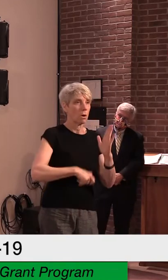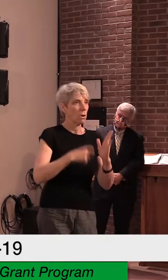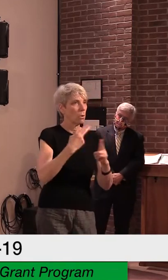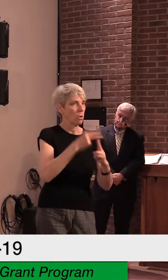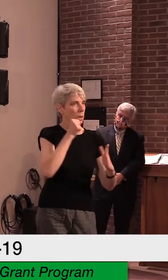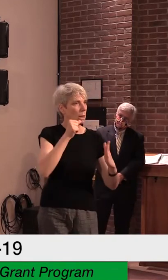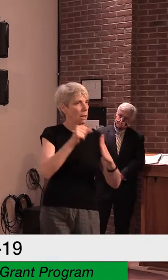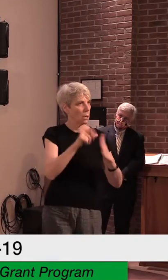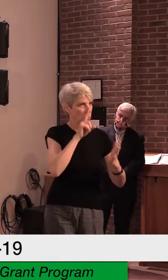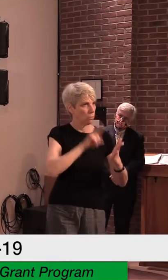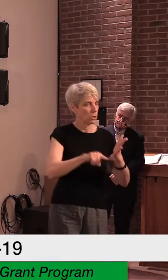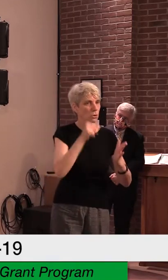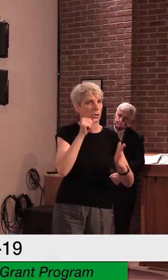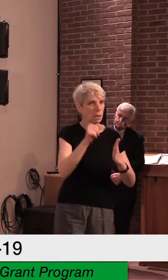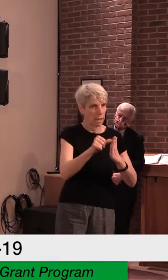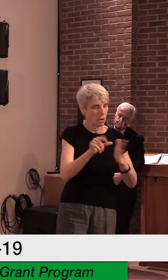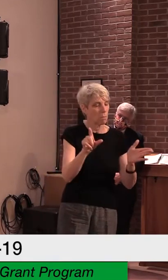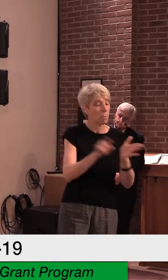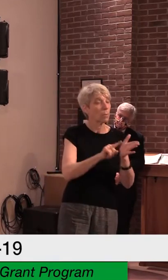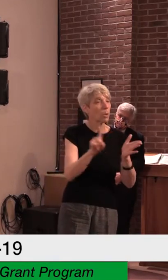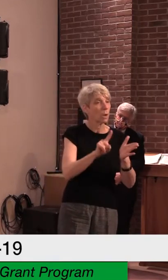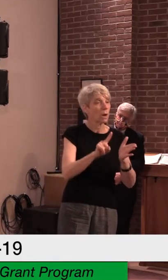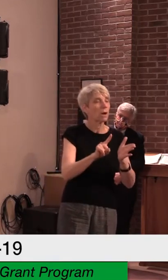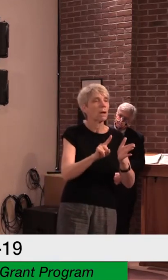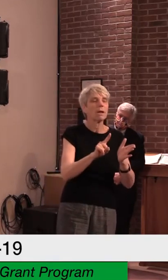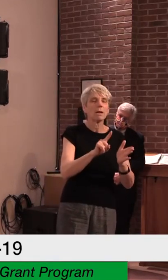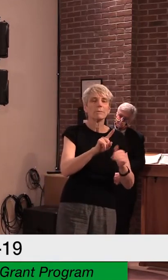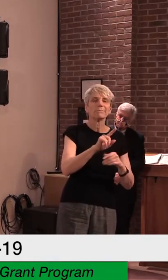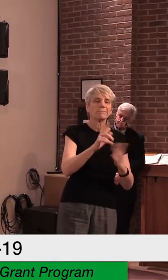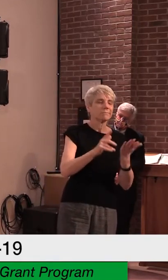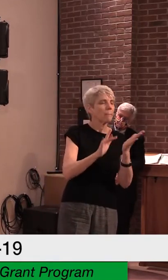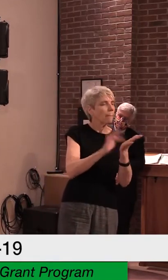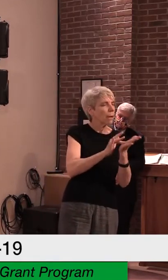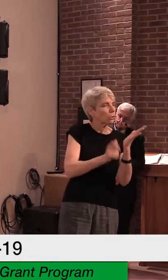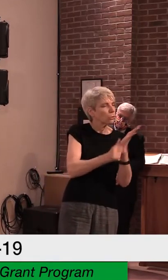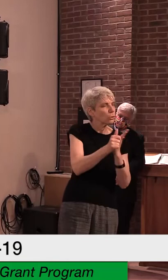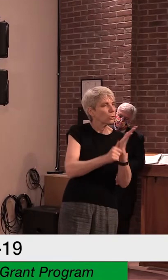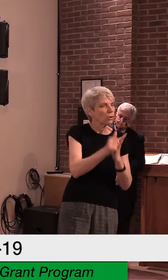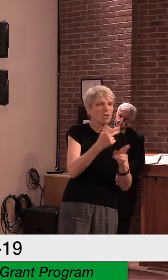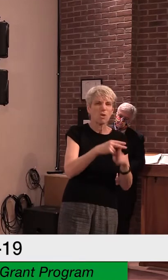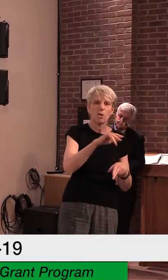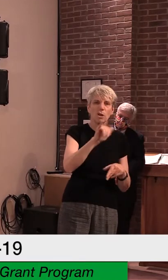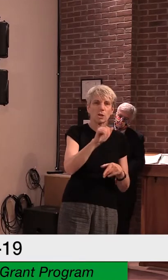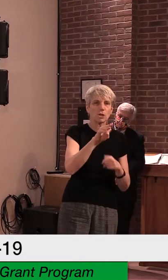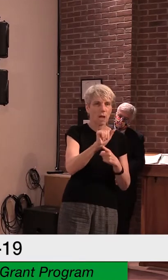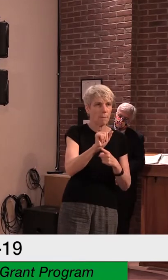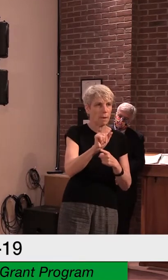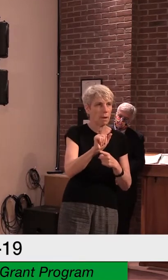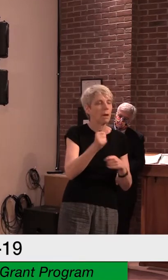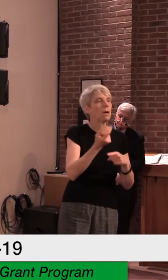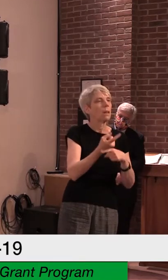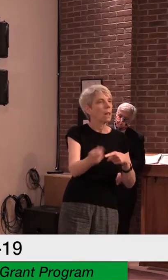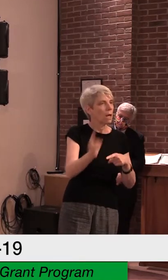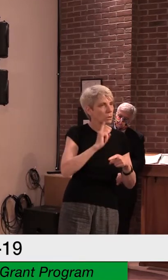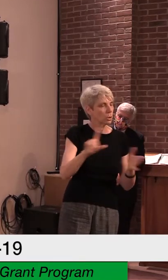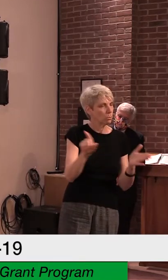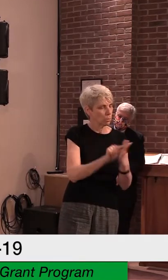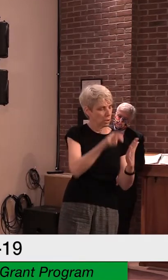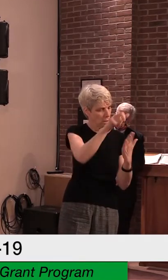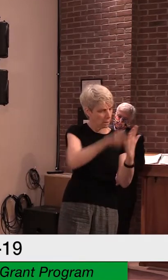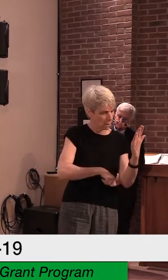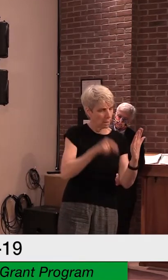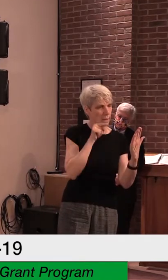focus of many people's attention. Now recall that previously we have stated, repetitively, the wealth of